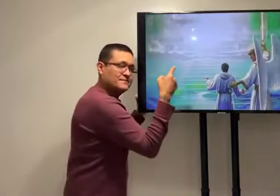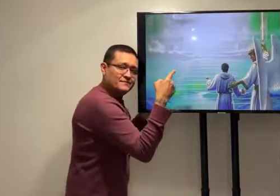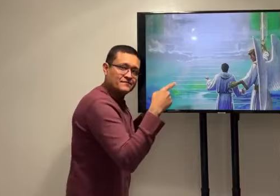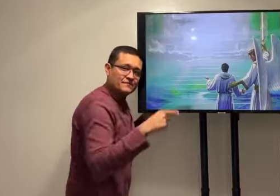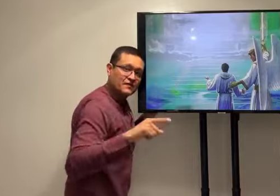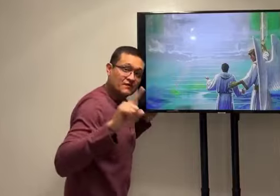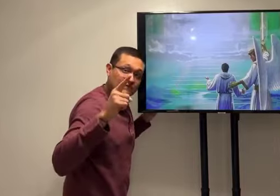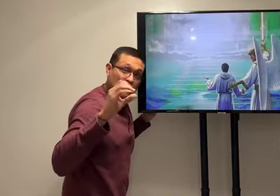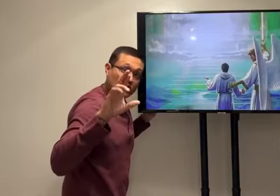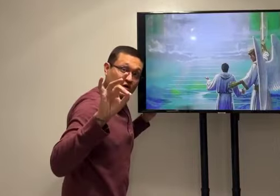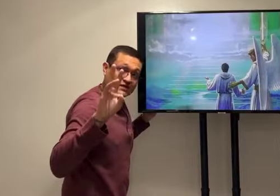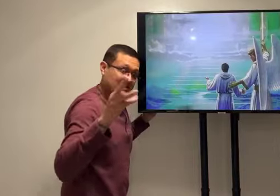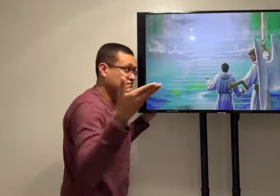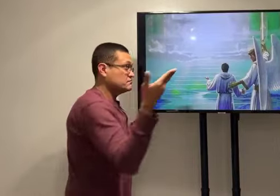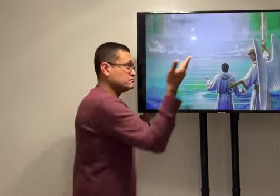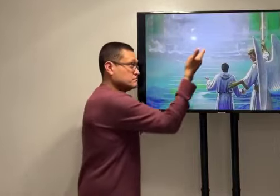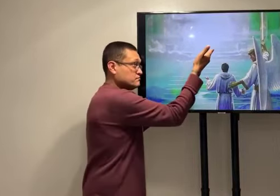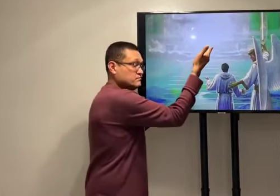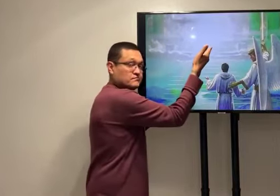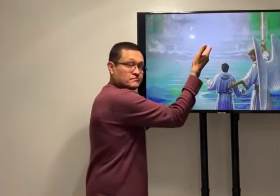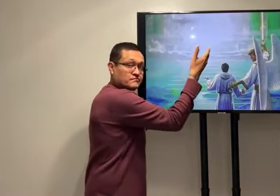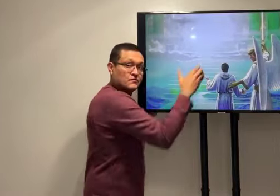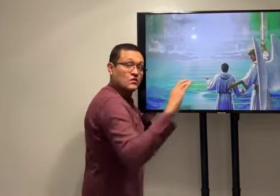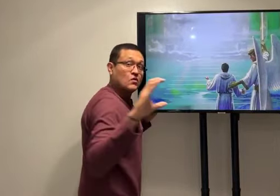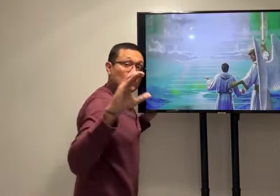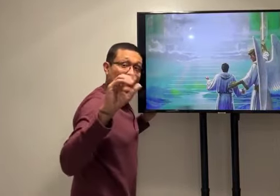They all talk about Him. The one God.